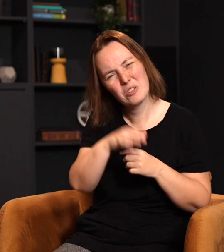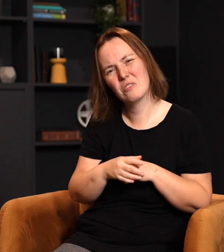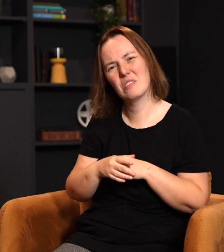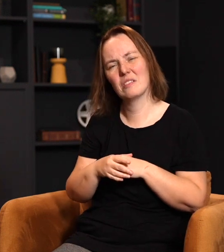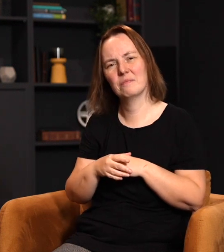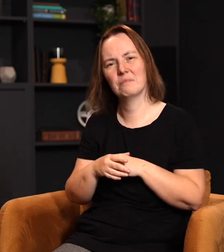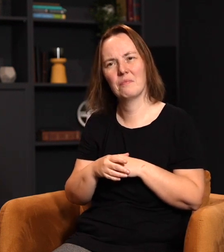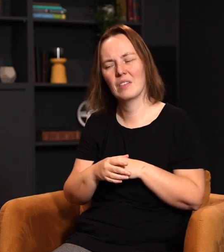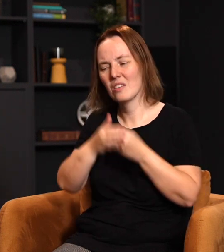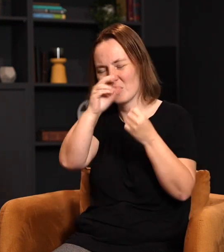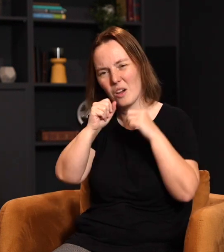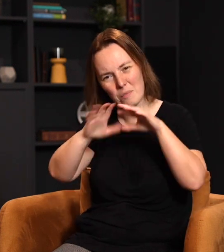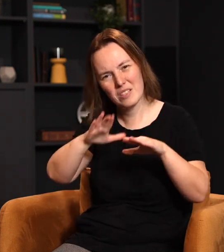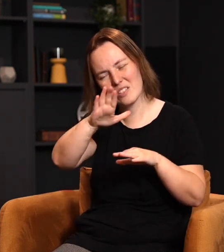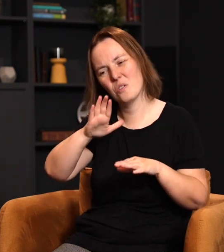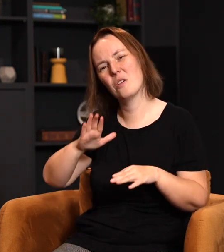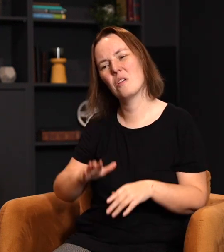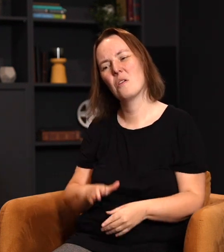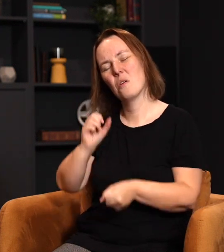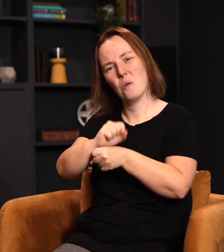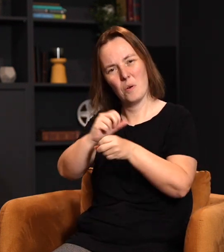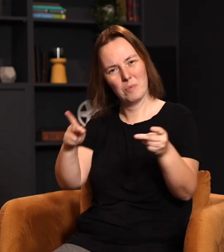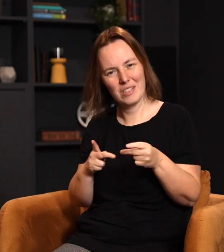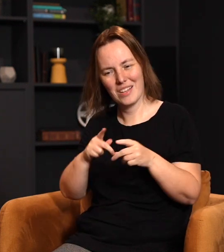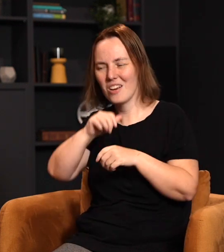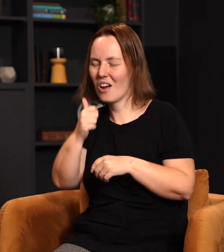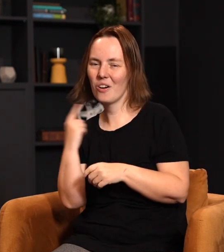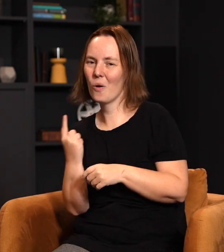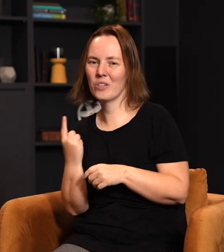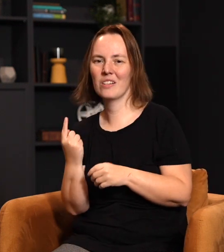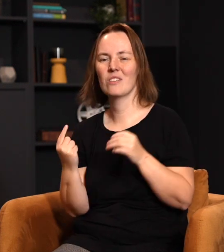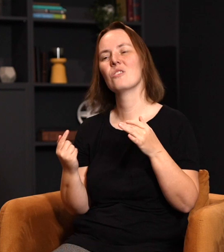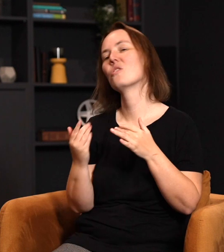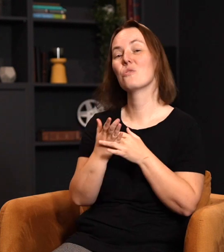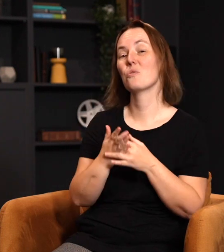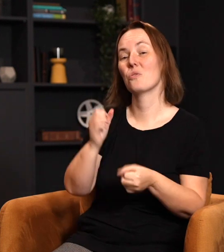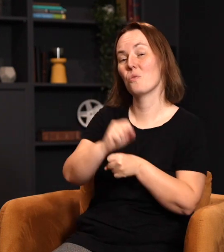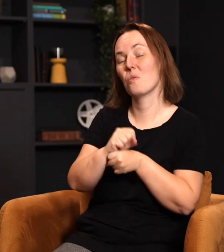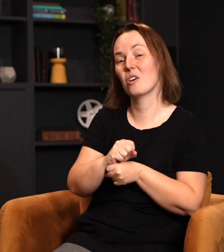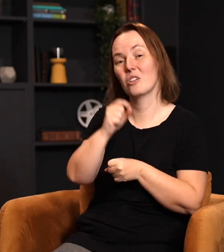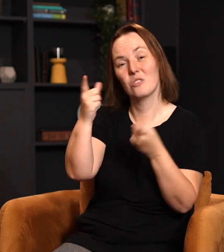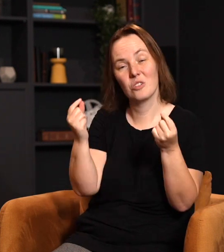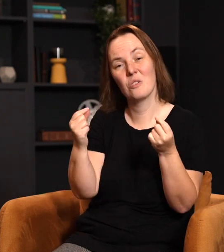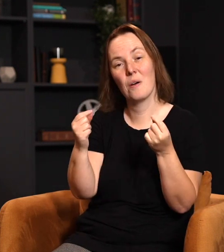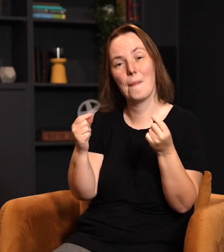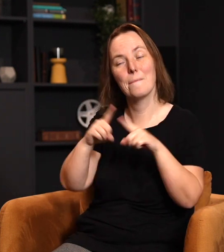There's something different about you. And so God blesses your workplace, not just through the work that you do and blessing your work, whatever kind of work you may do,